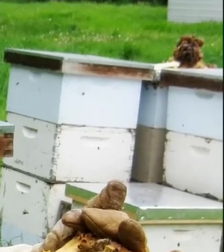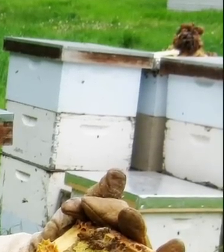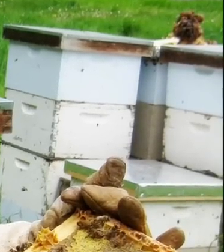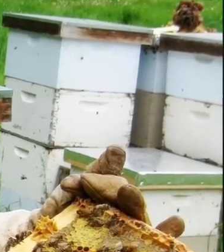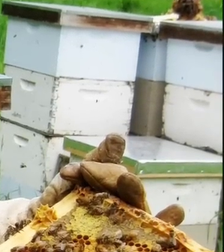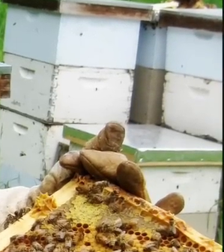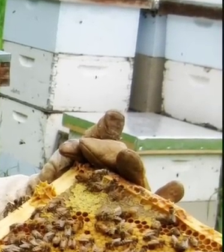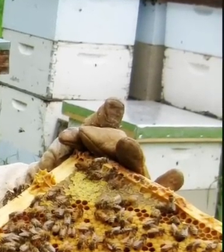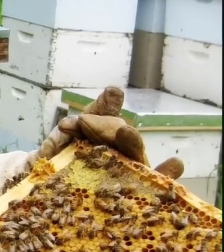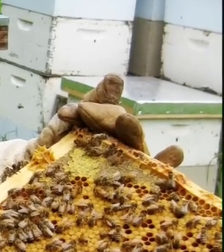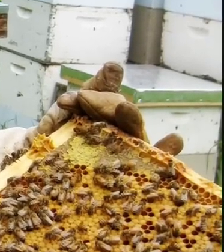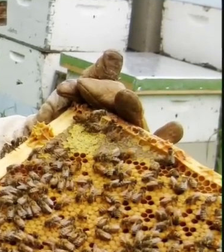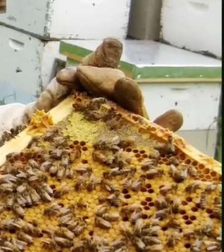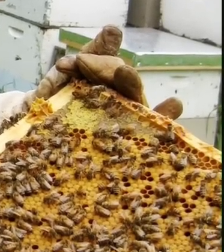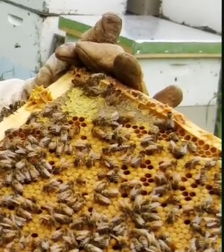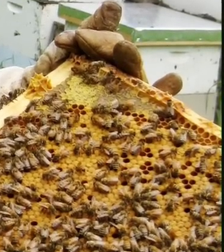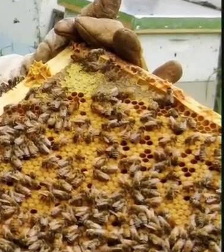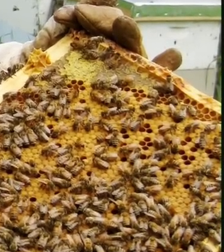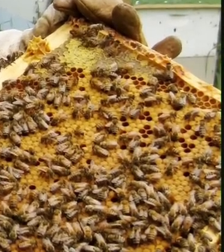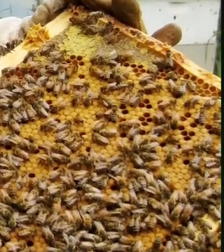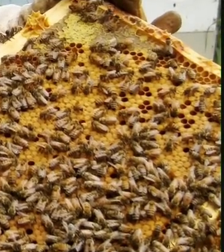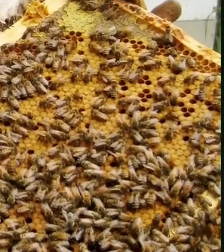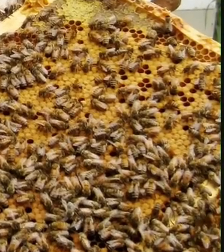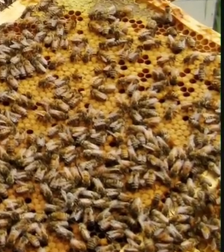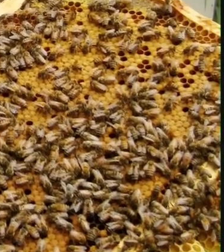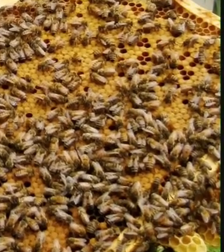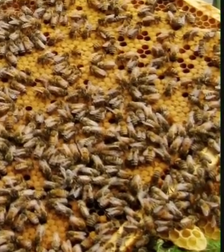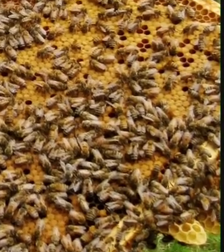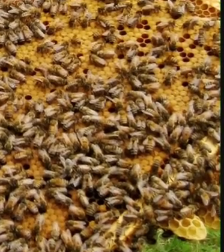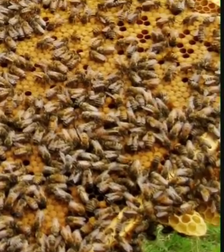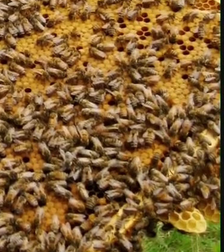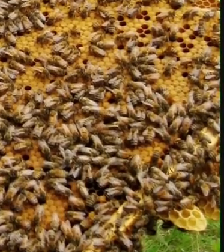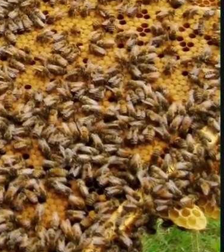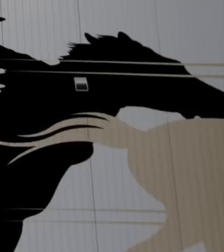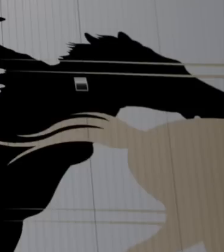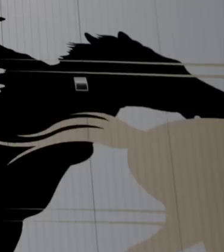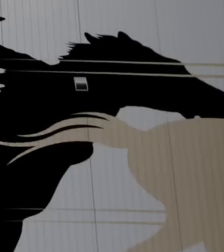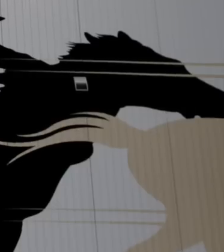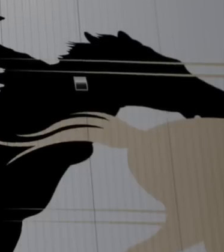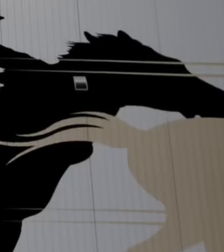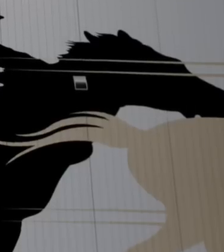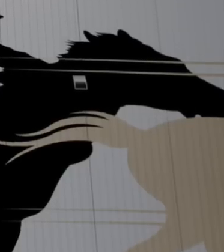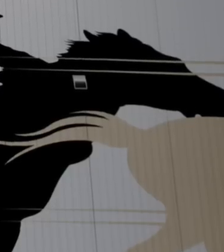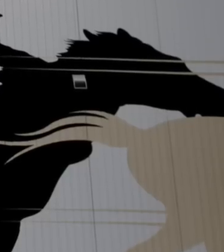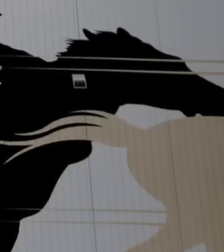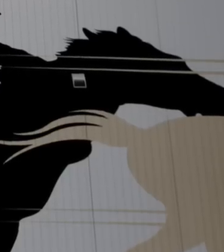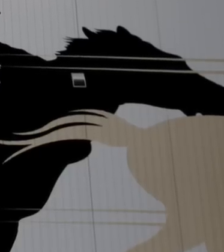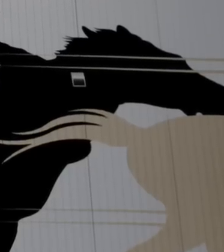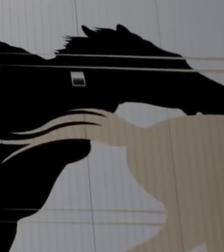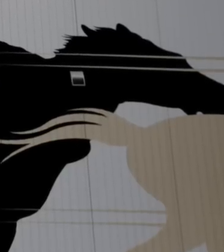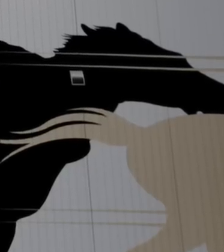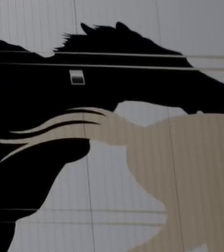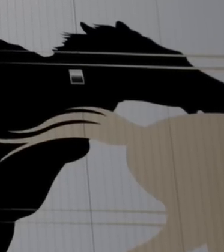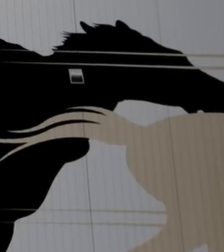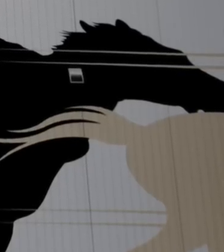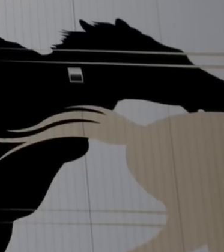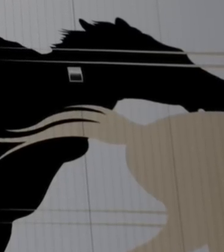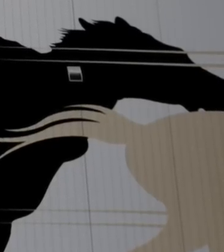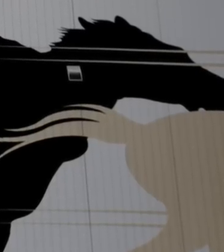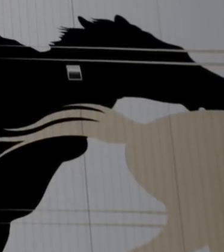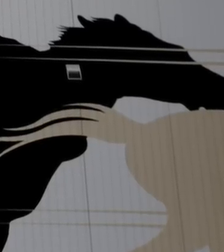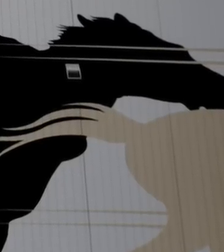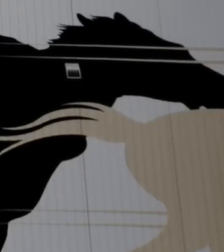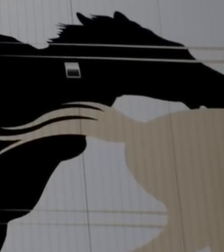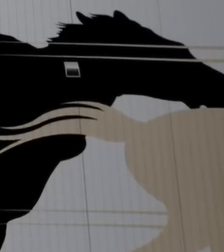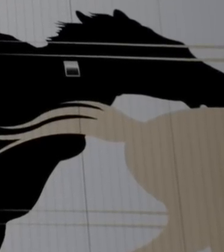of Alberta. But we do think just across Canada, we can do about half of that. And then also, when it comes to the horse racing industry, we